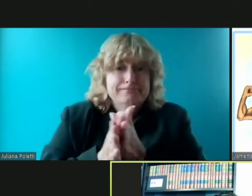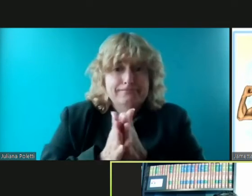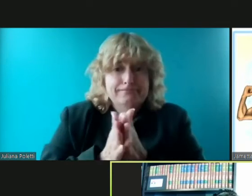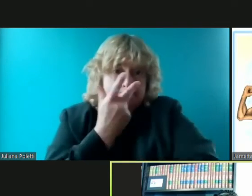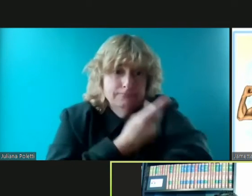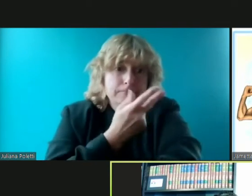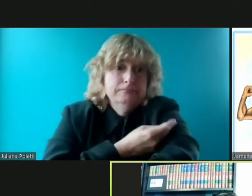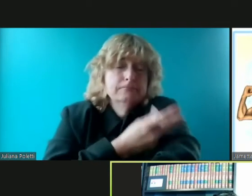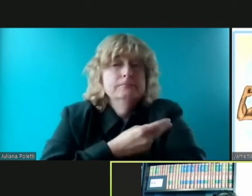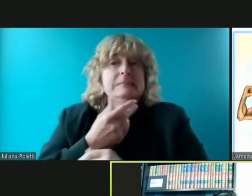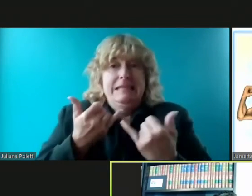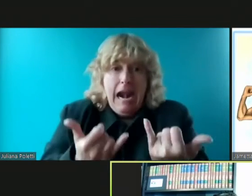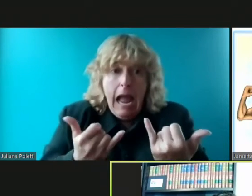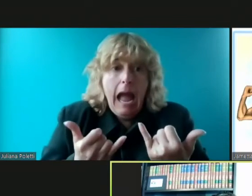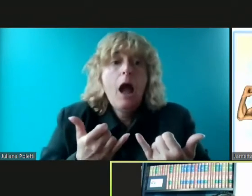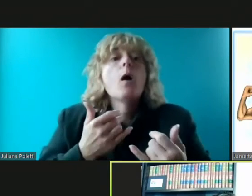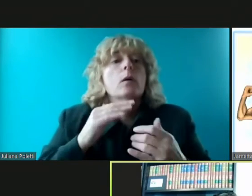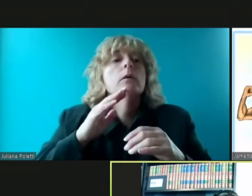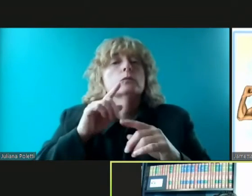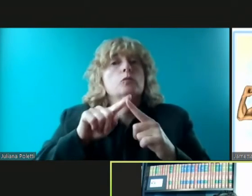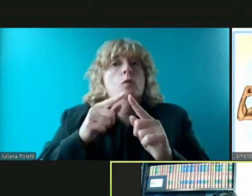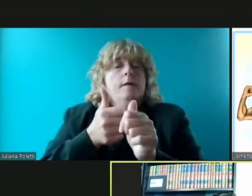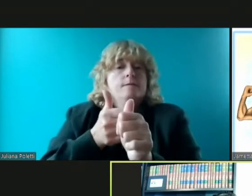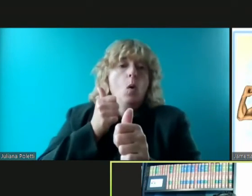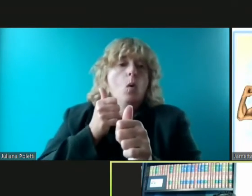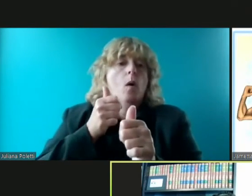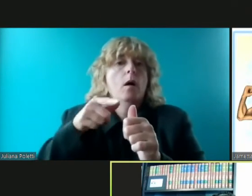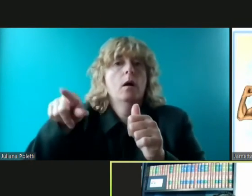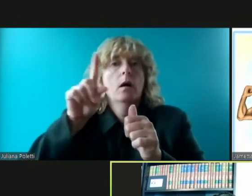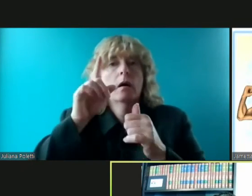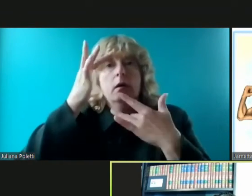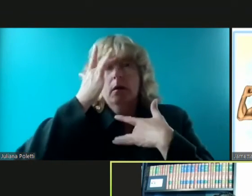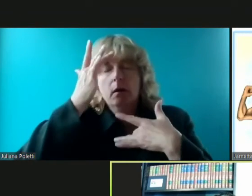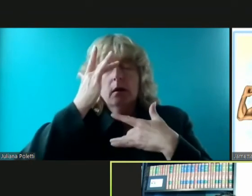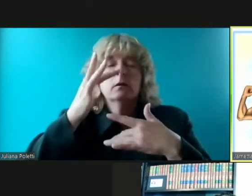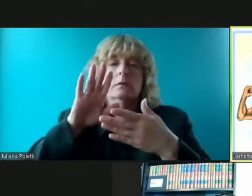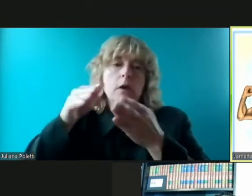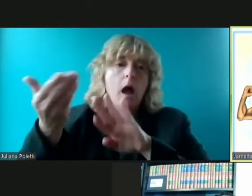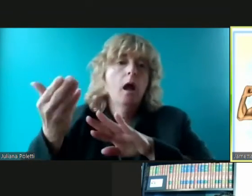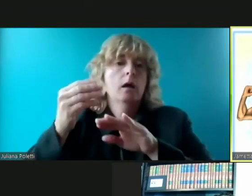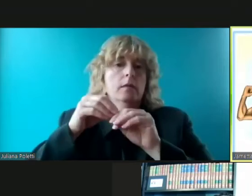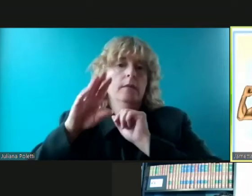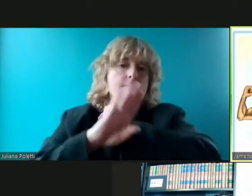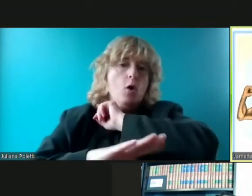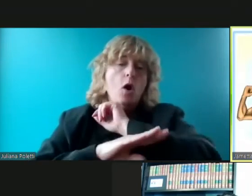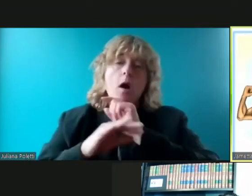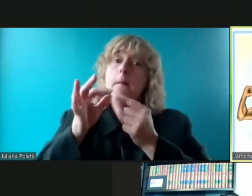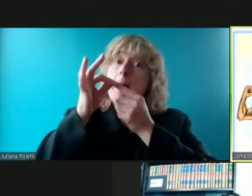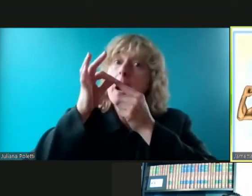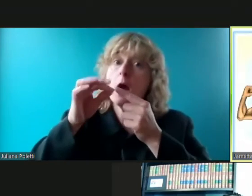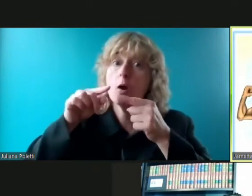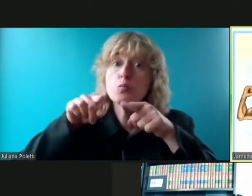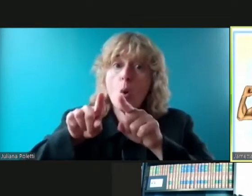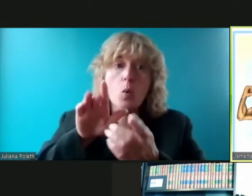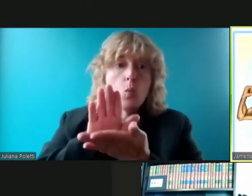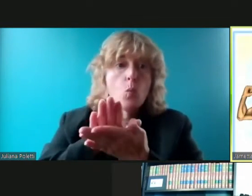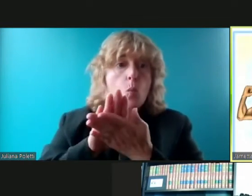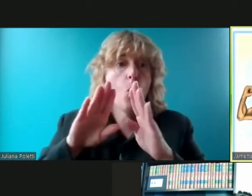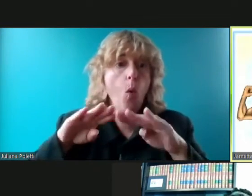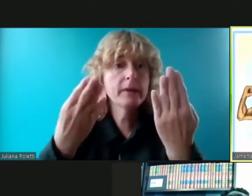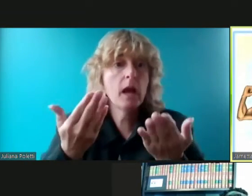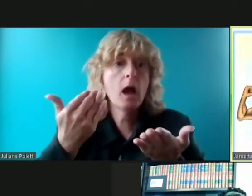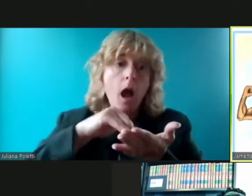death and illness in the fall particularly when schools reopen uh thank you dr fuller um